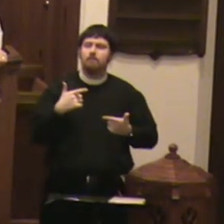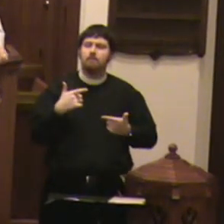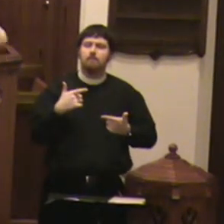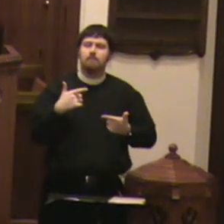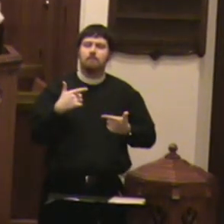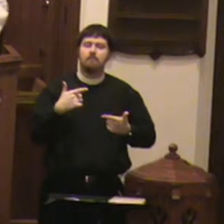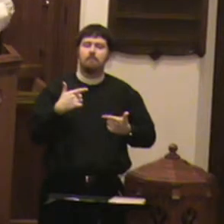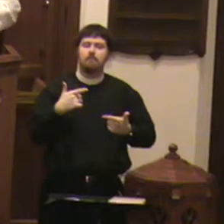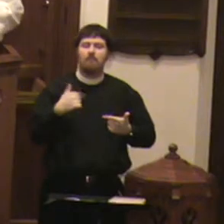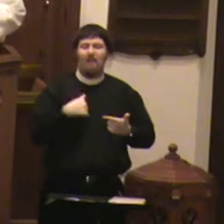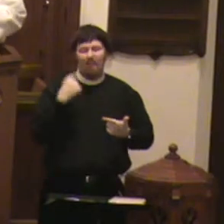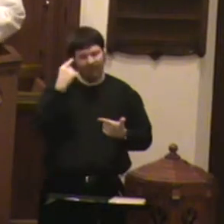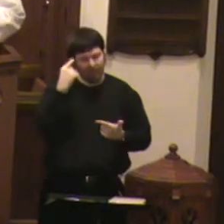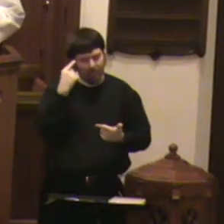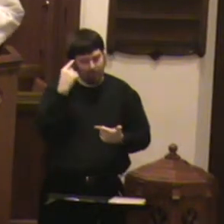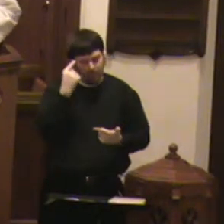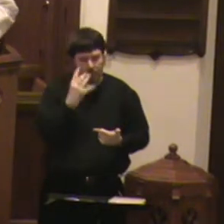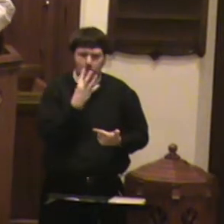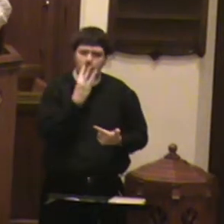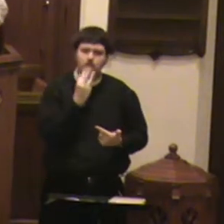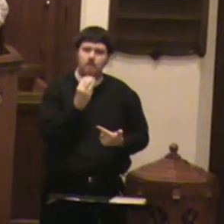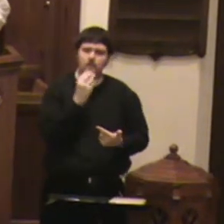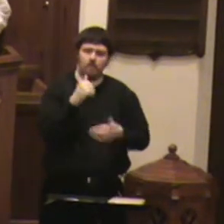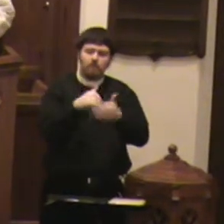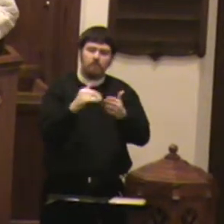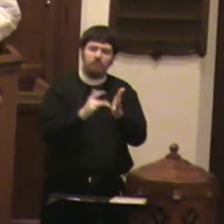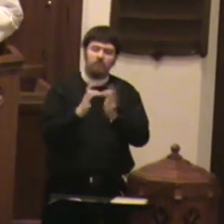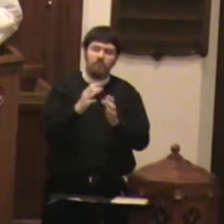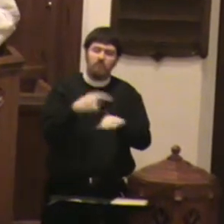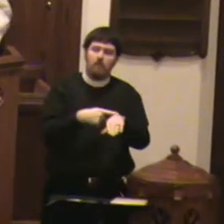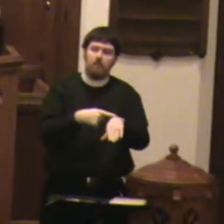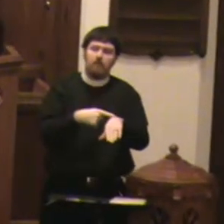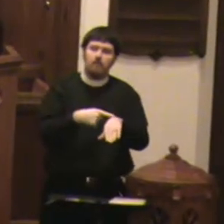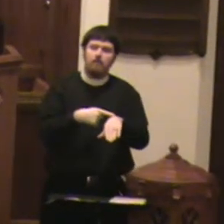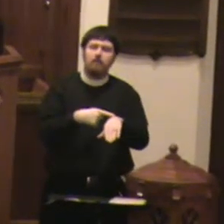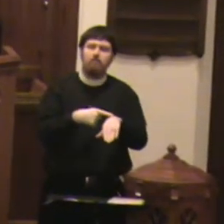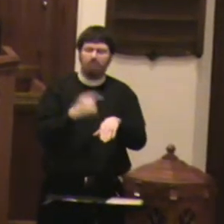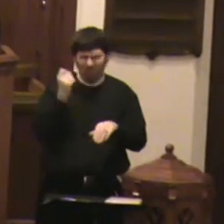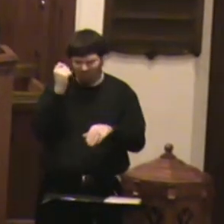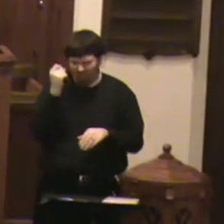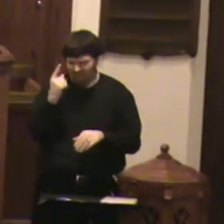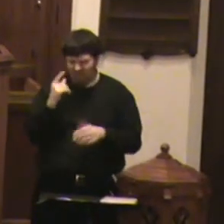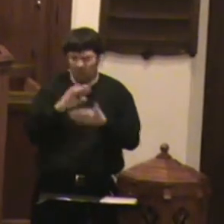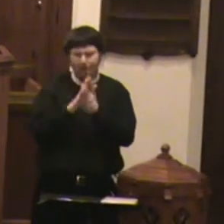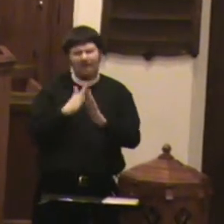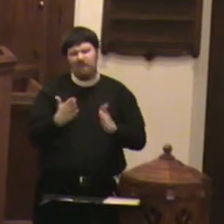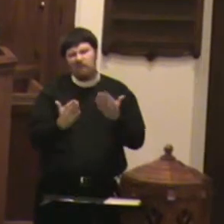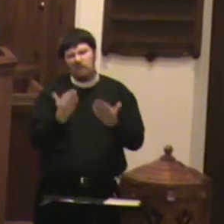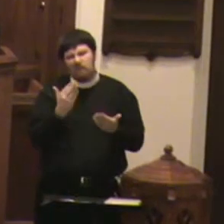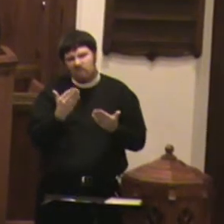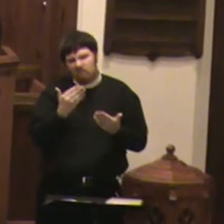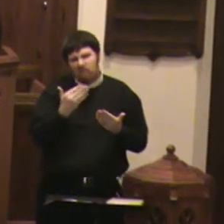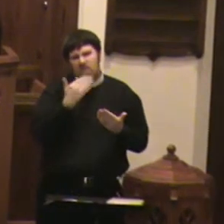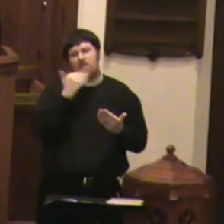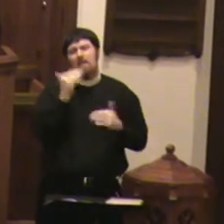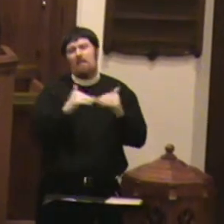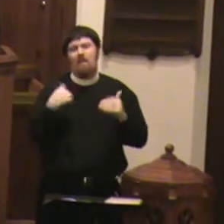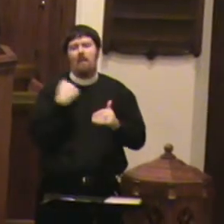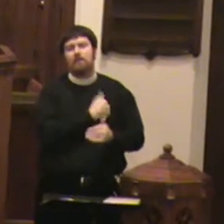I think the Jews of Jesus' day understood this peace perhaps better than we did. Because they often